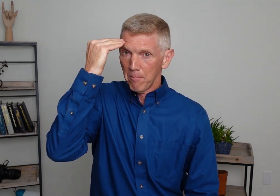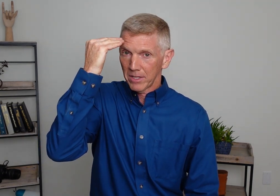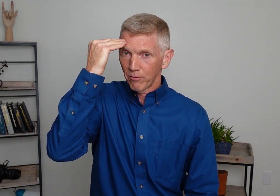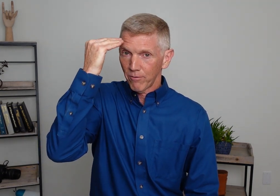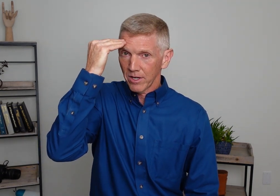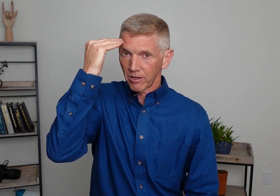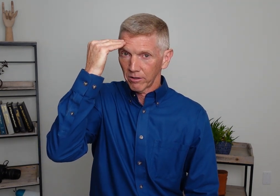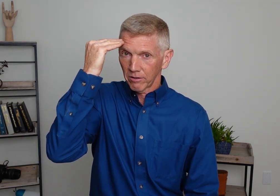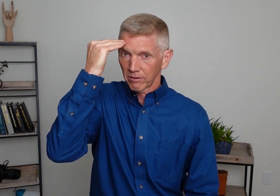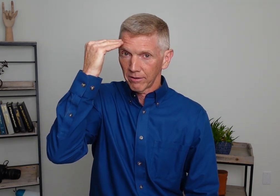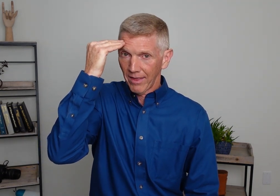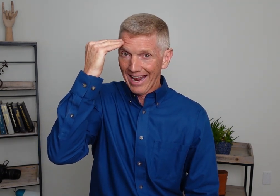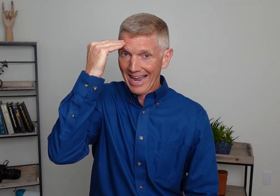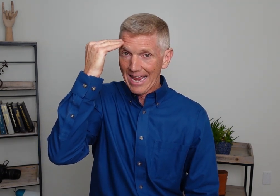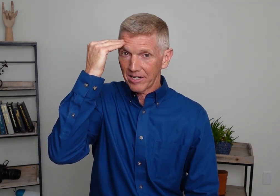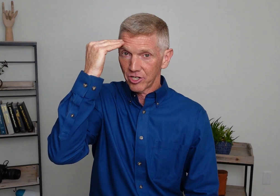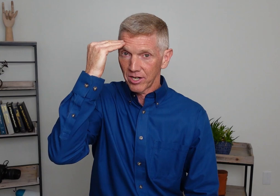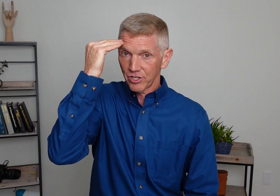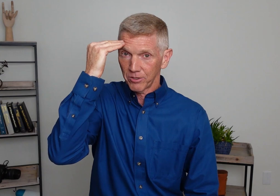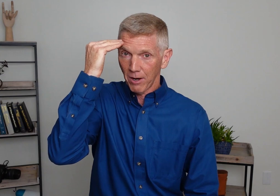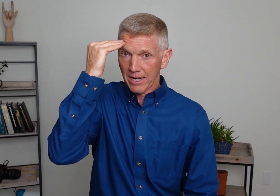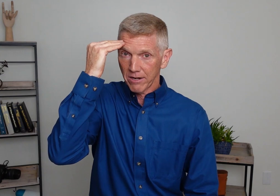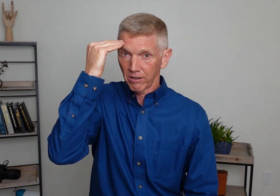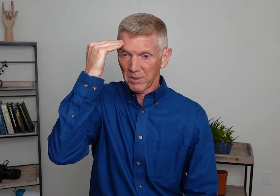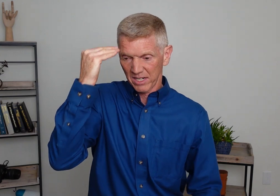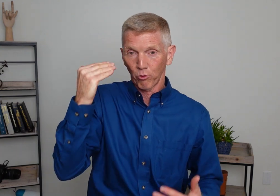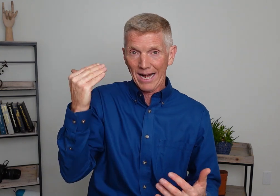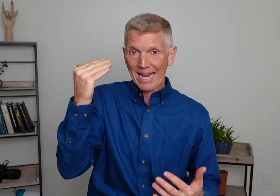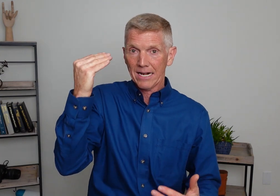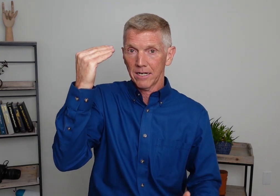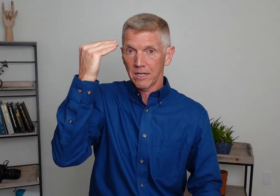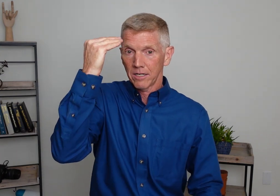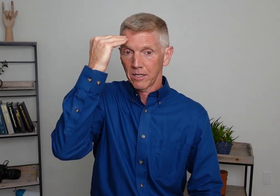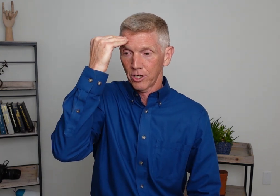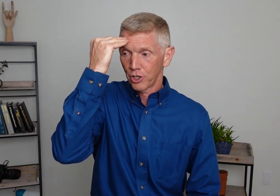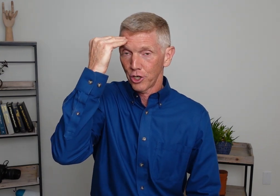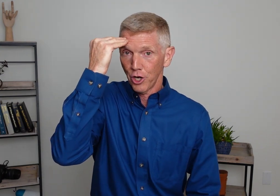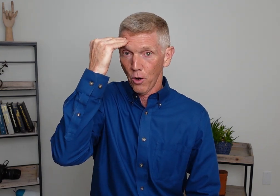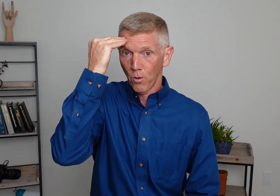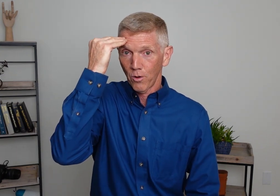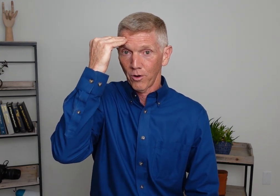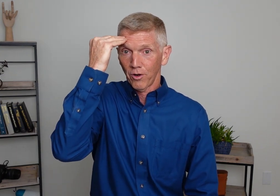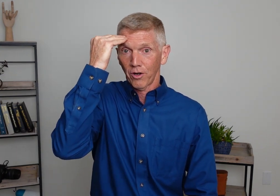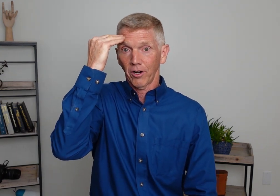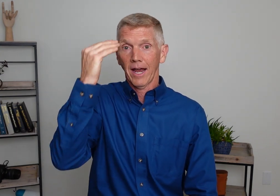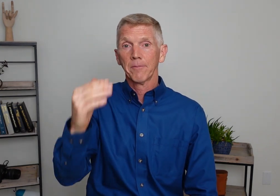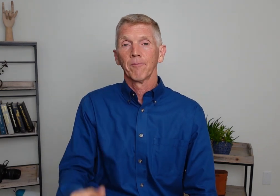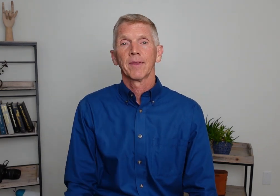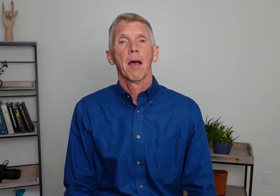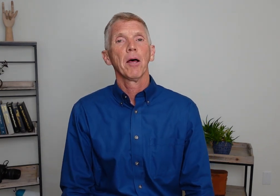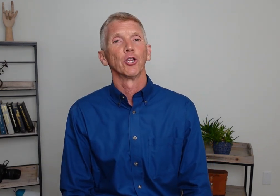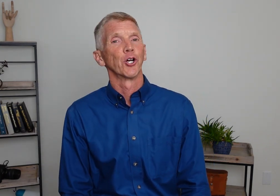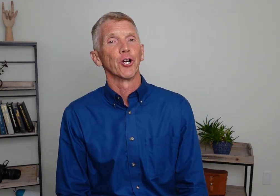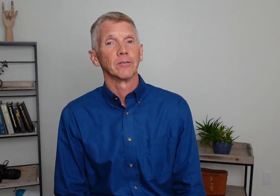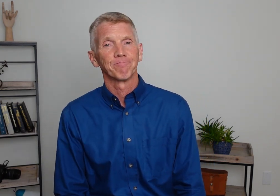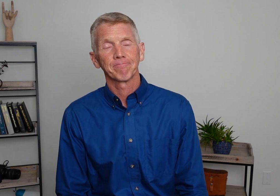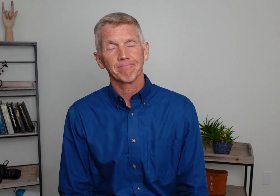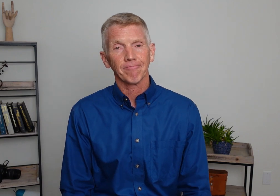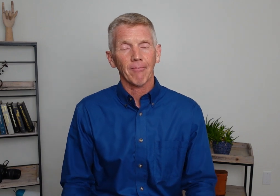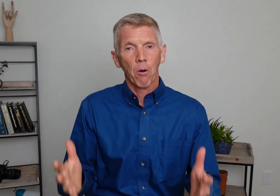middle finger and that hand is touching right here because I'm right-handed to know. Right? How about learn? I